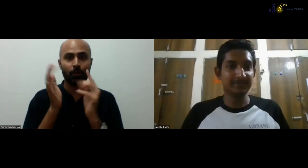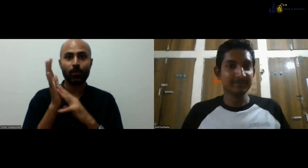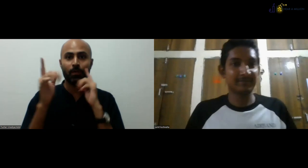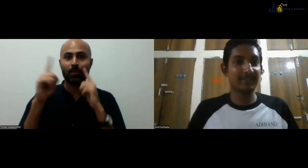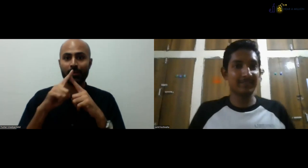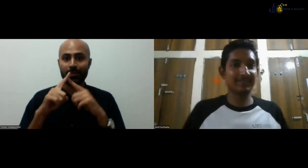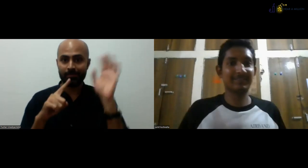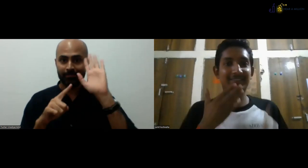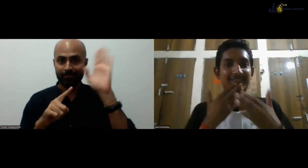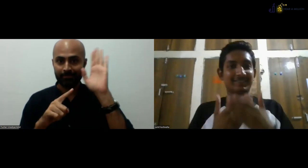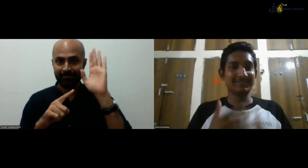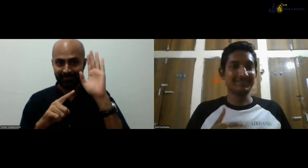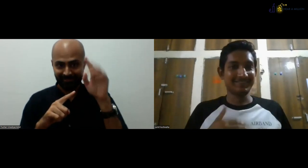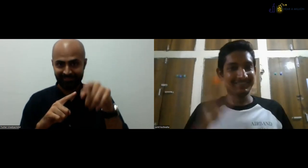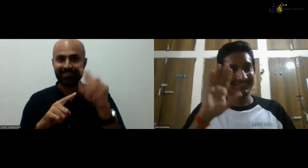Hi.